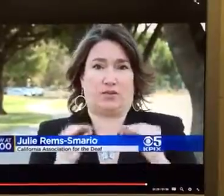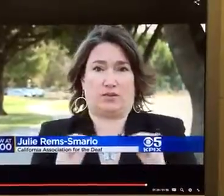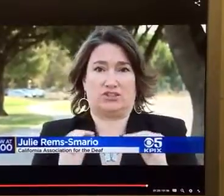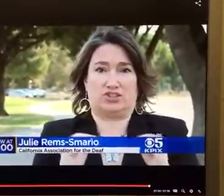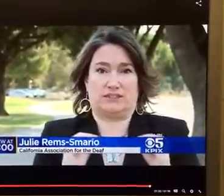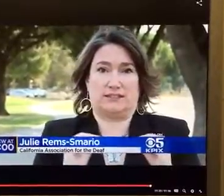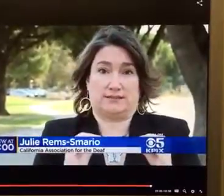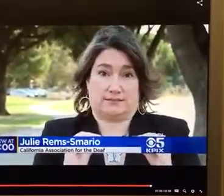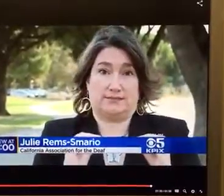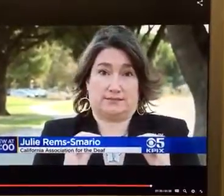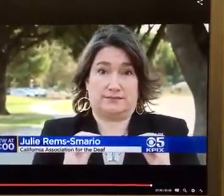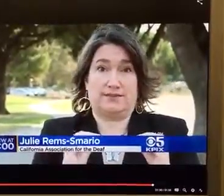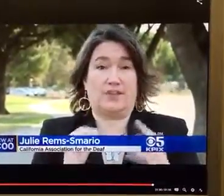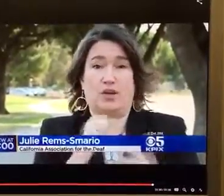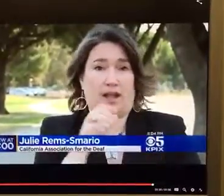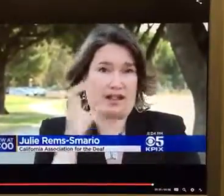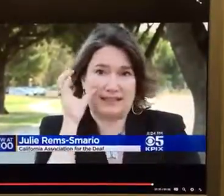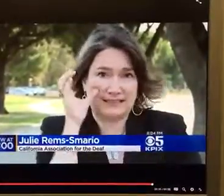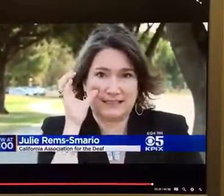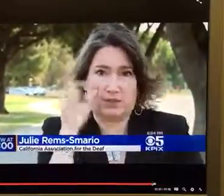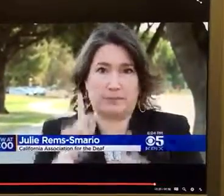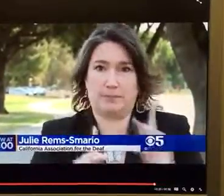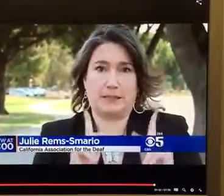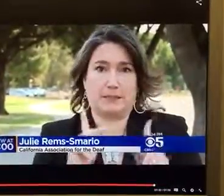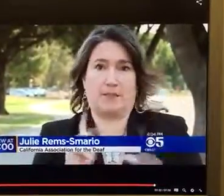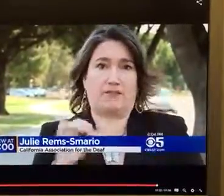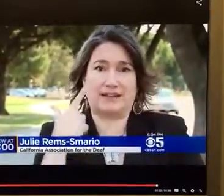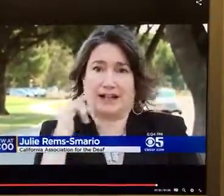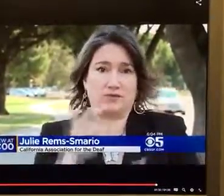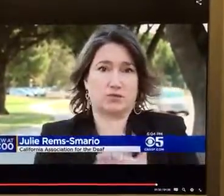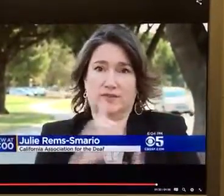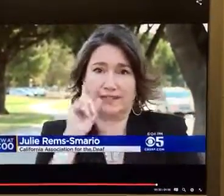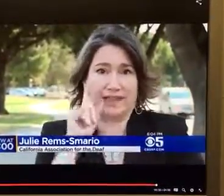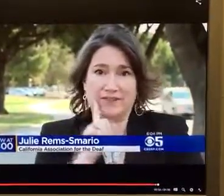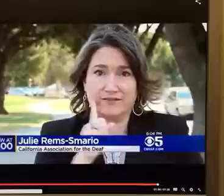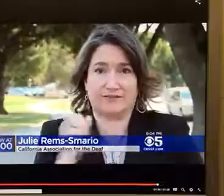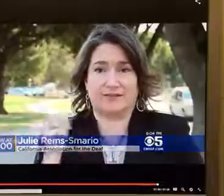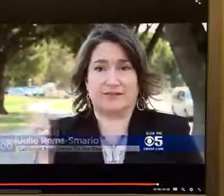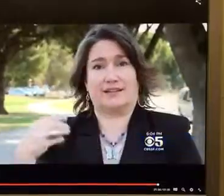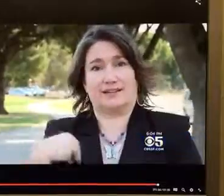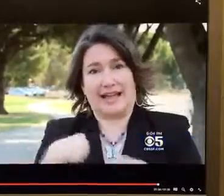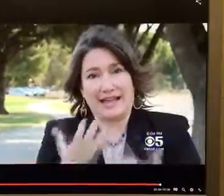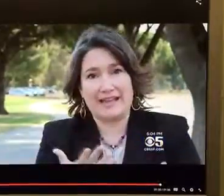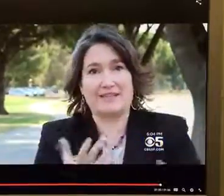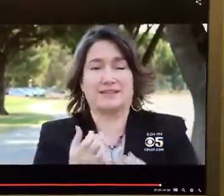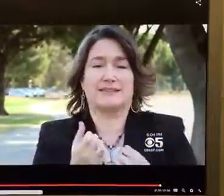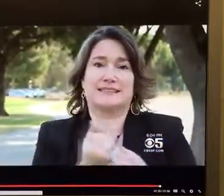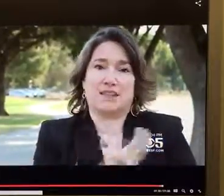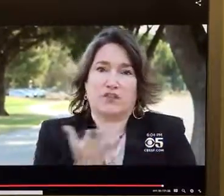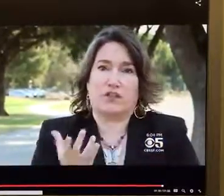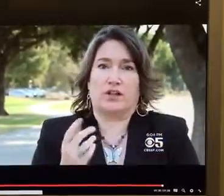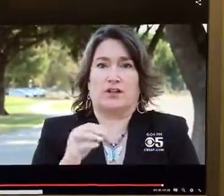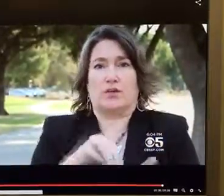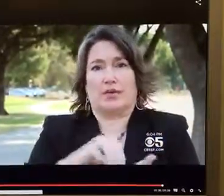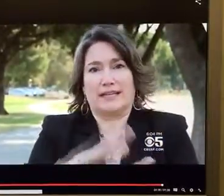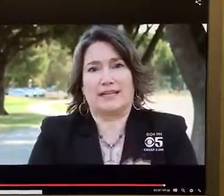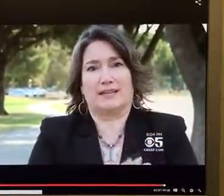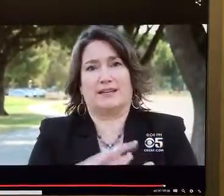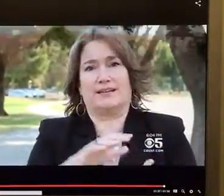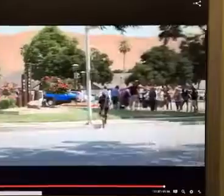what the best practices of deaf education are. They're not listening to the educators of the college school for the deaf.